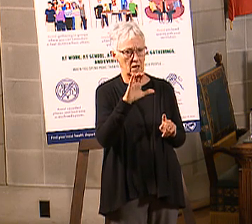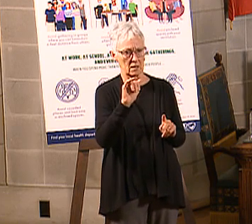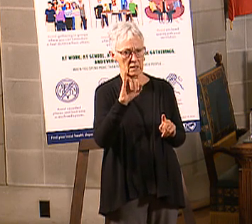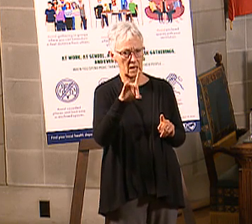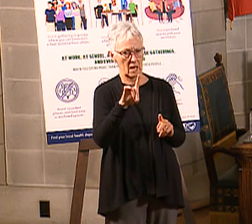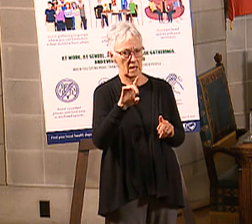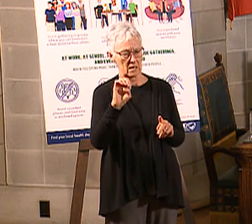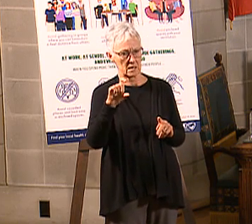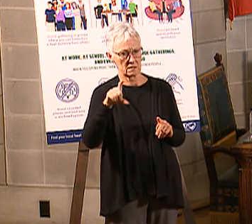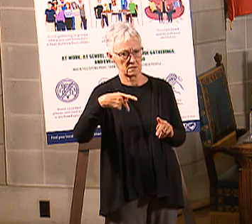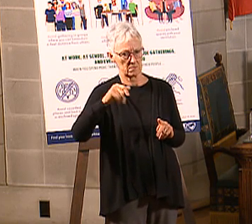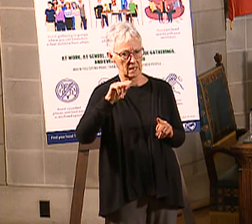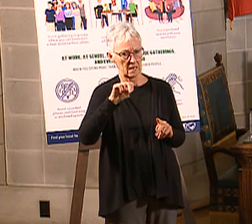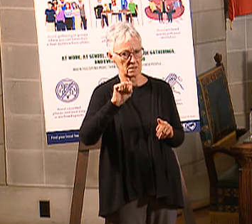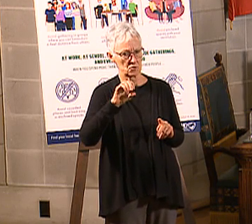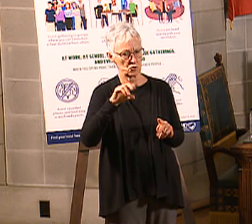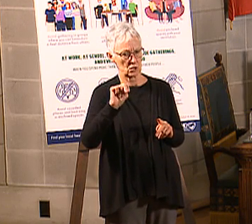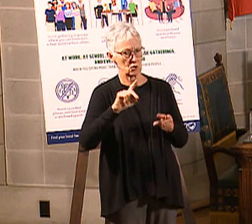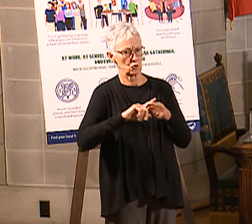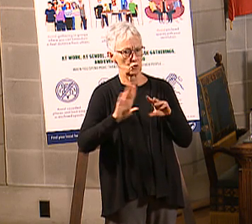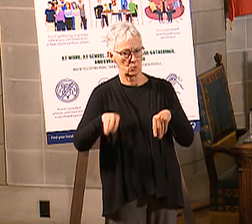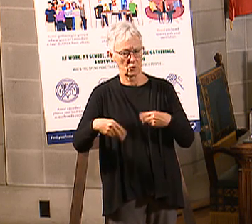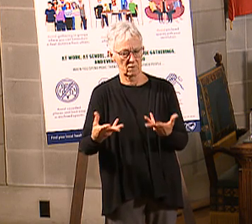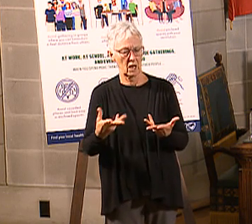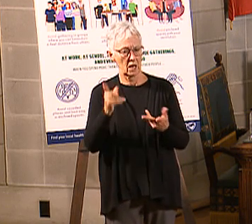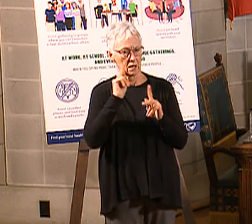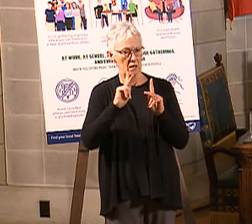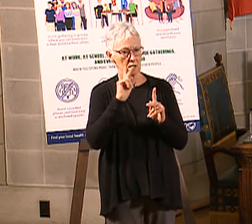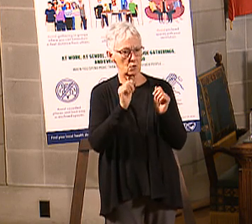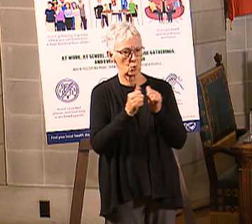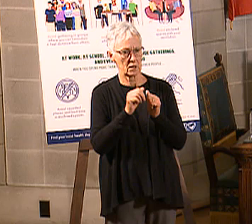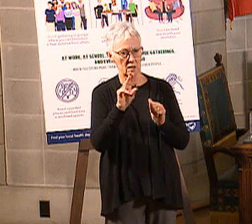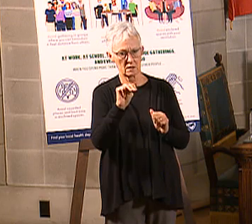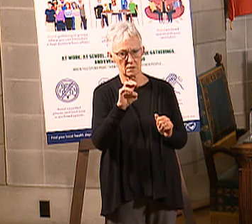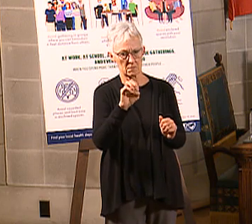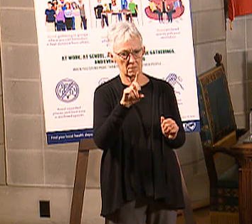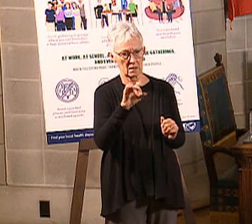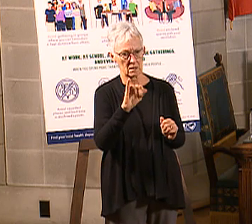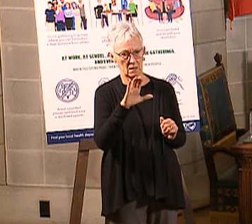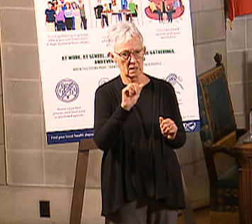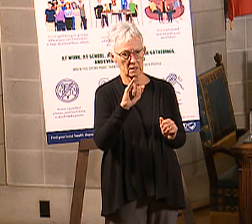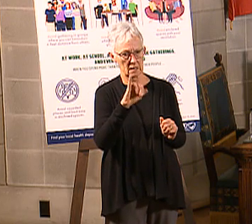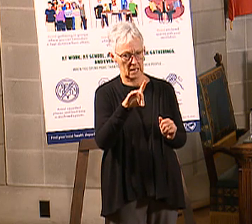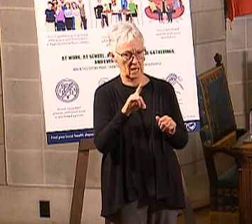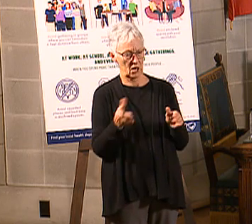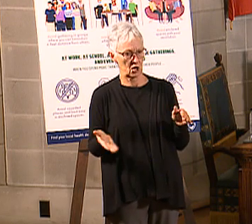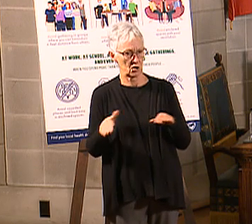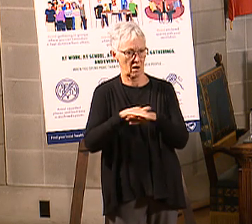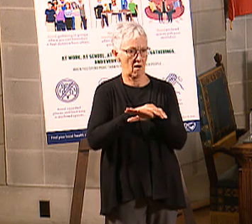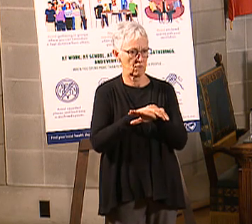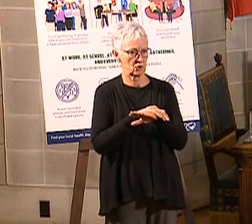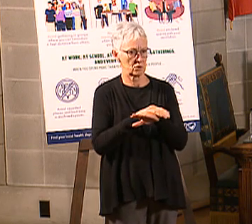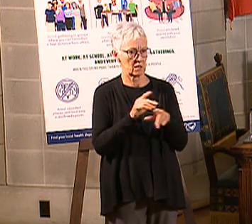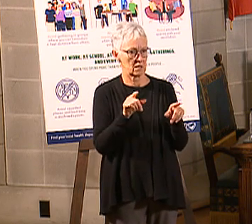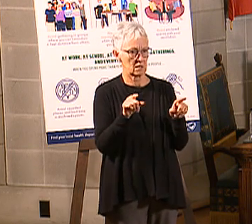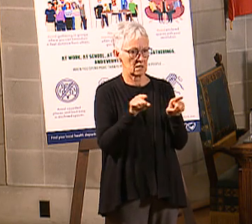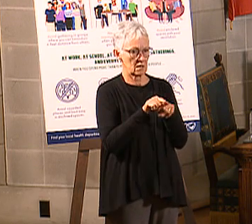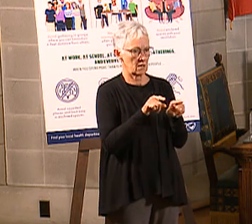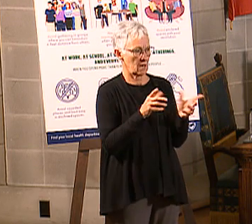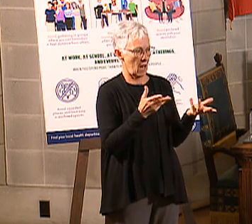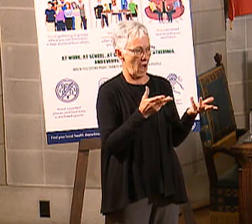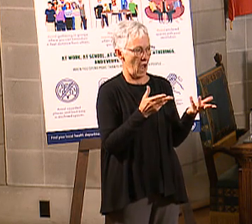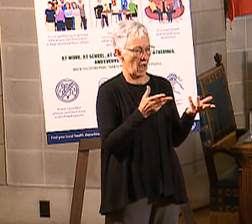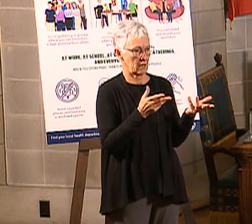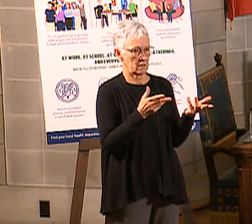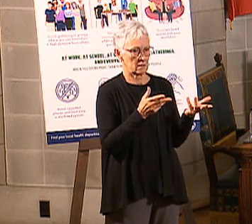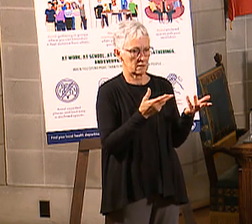to provide people Medicaid coverage at the same level as existing Medicaid,